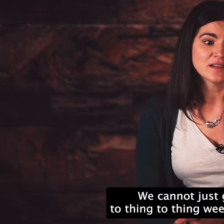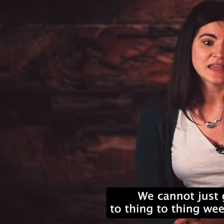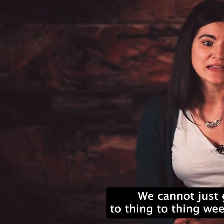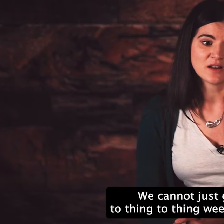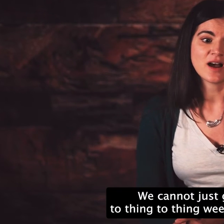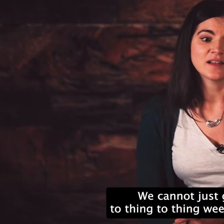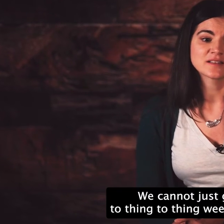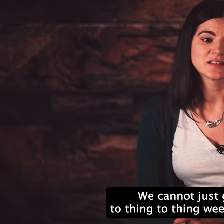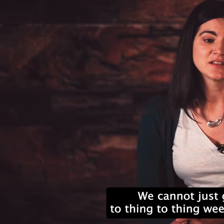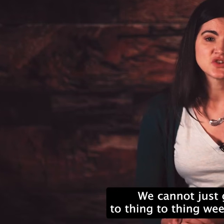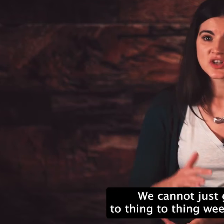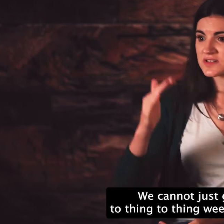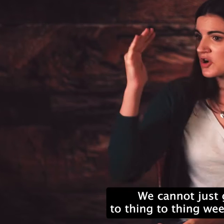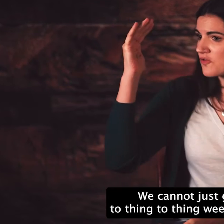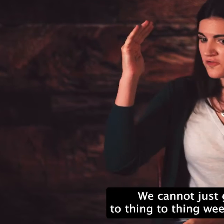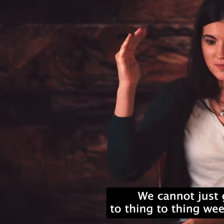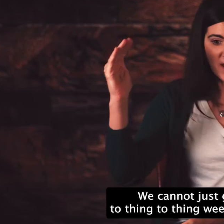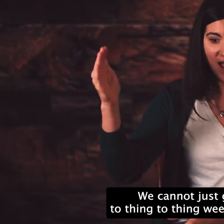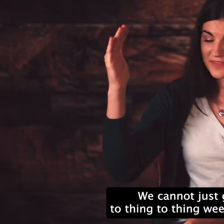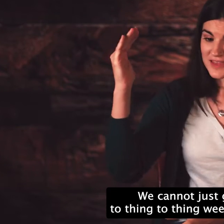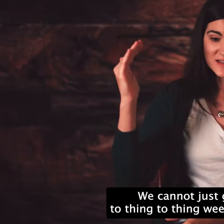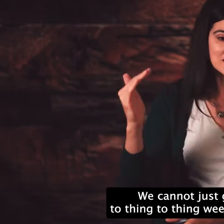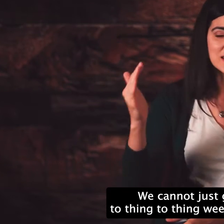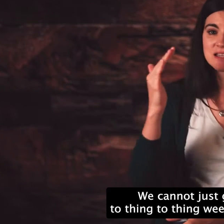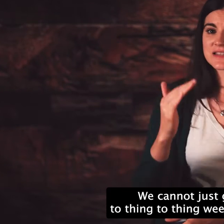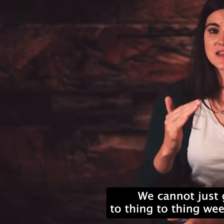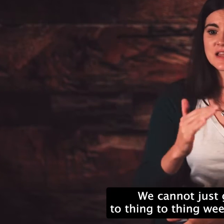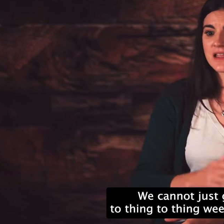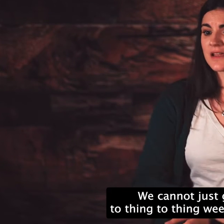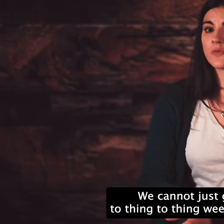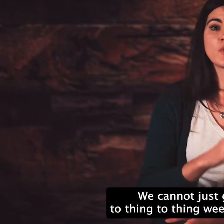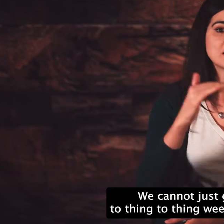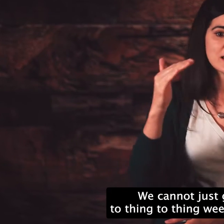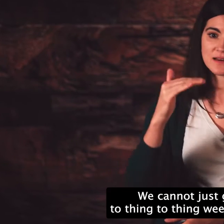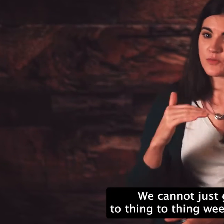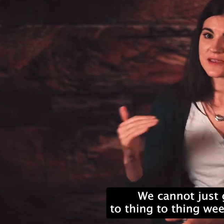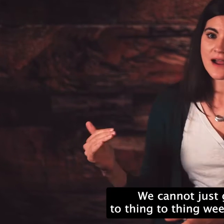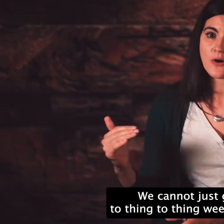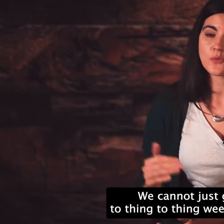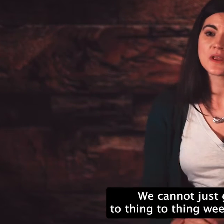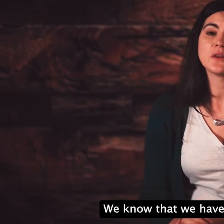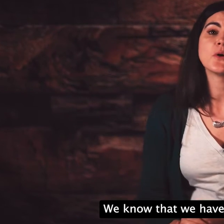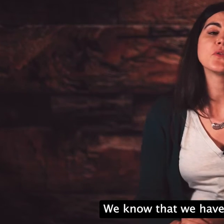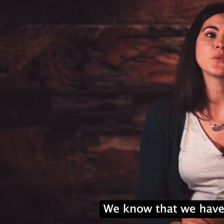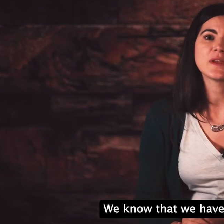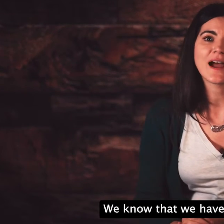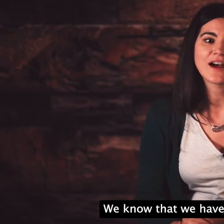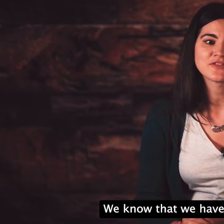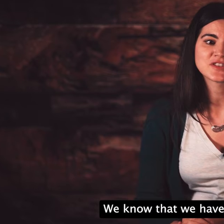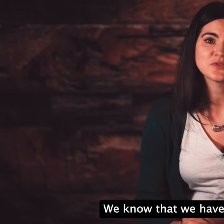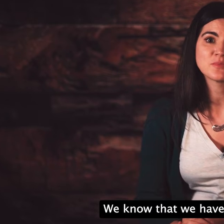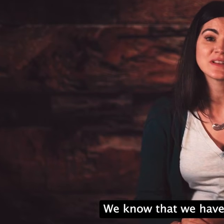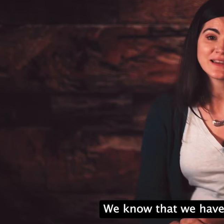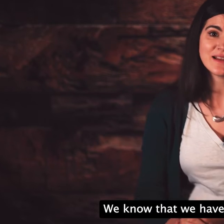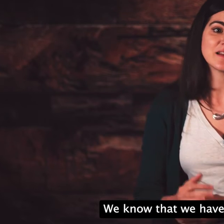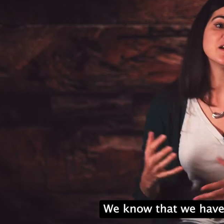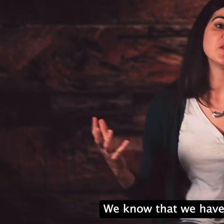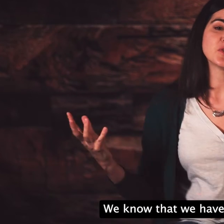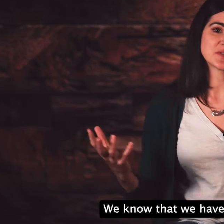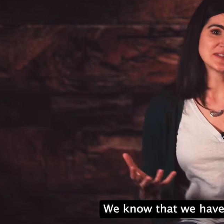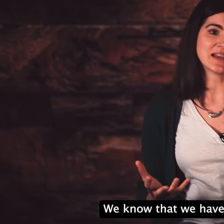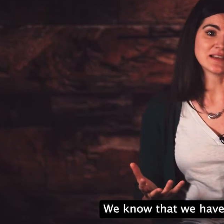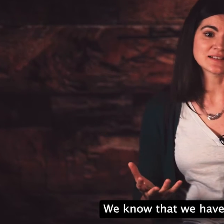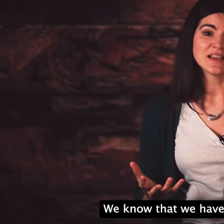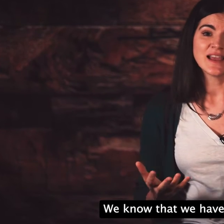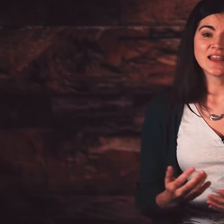We cannot just go from thing to thing to thing week in and week out. We know that we have to plan